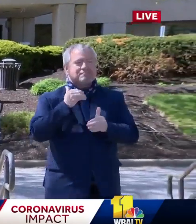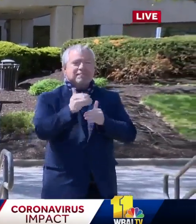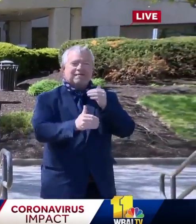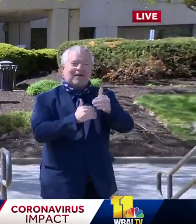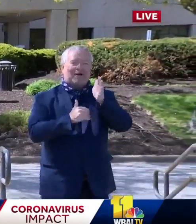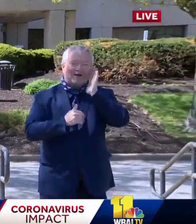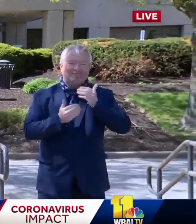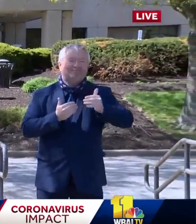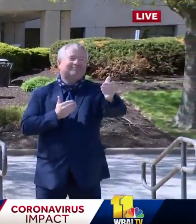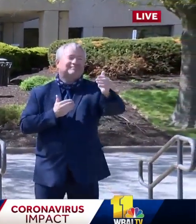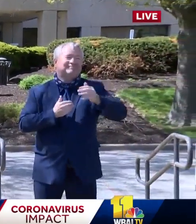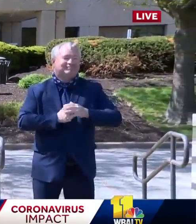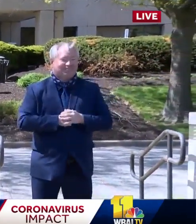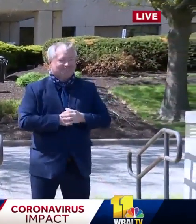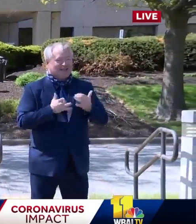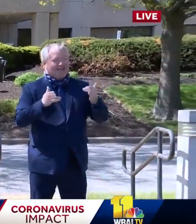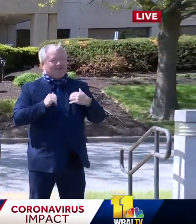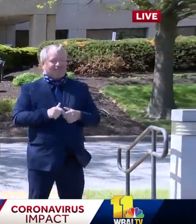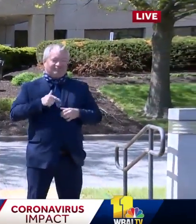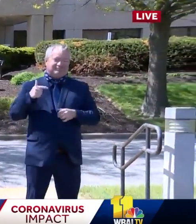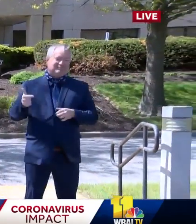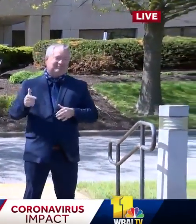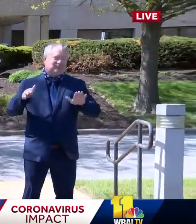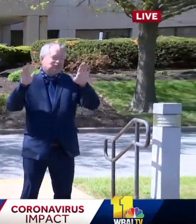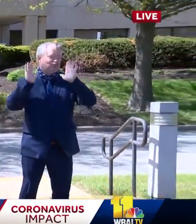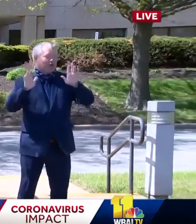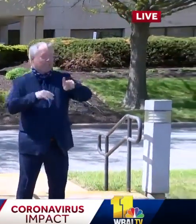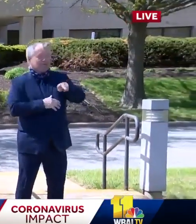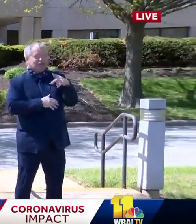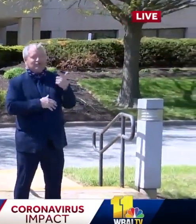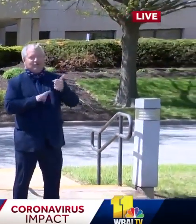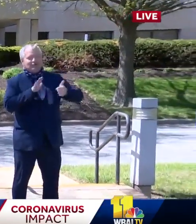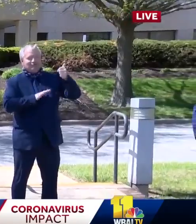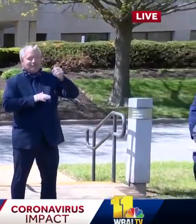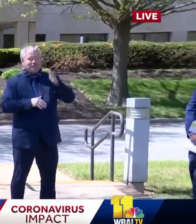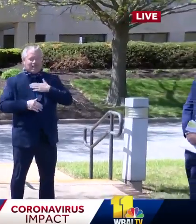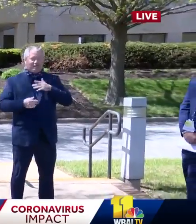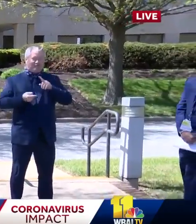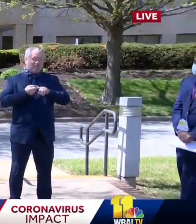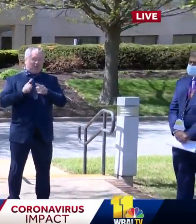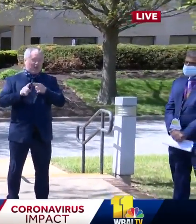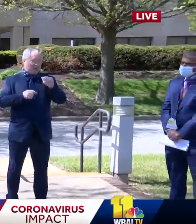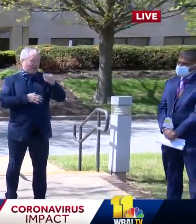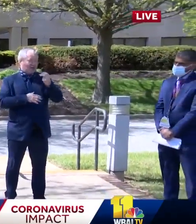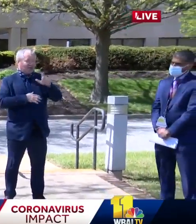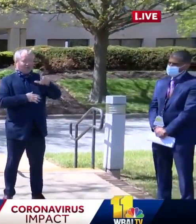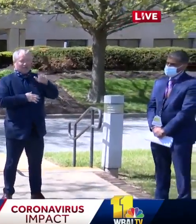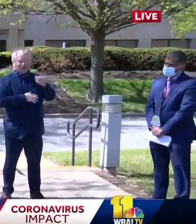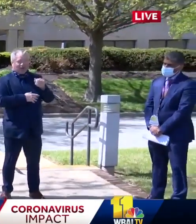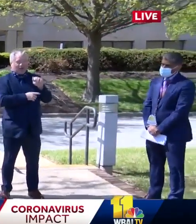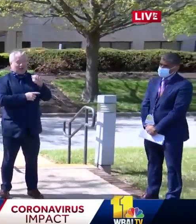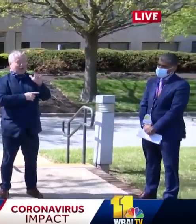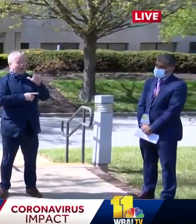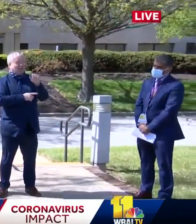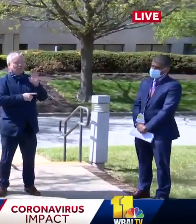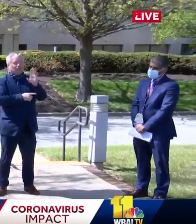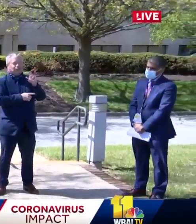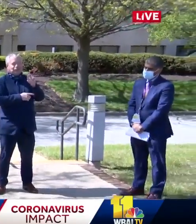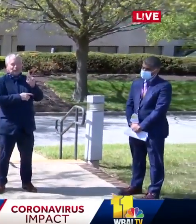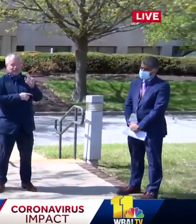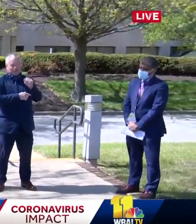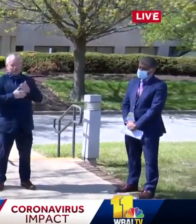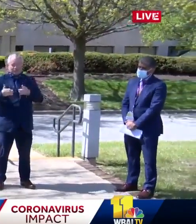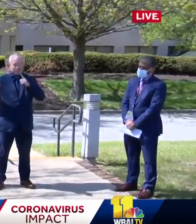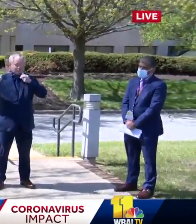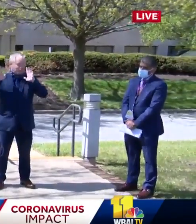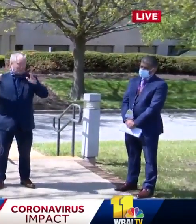the great County Executive of Prince George's County, my friend Angela Also Brooks, who has been a terrific partner and is doing a